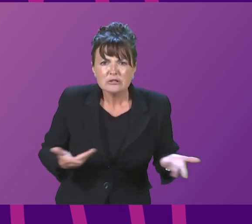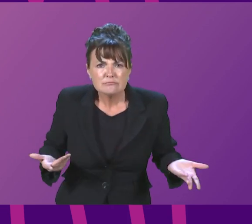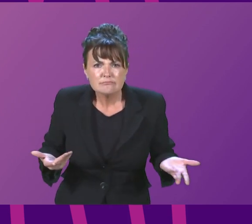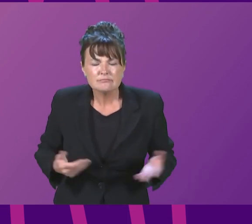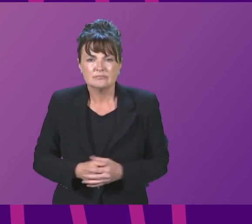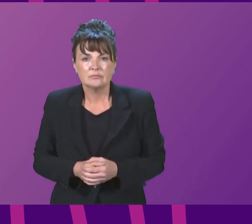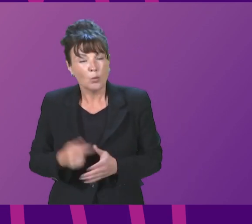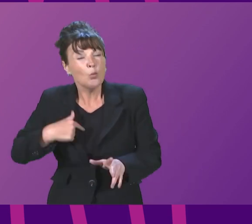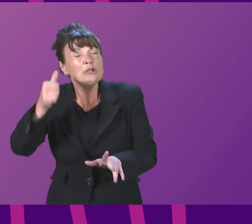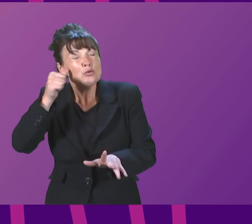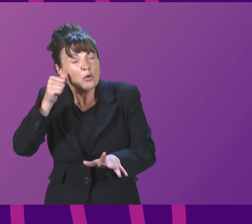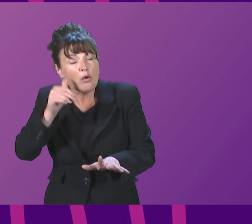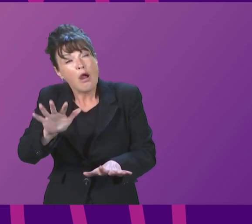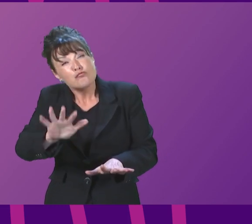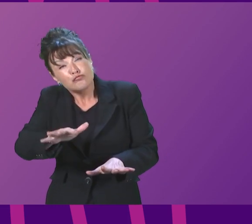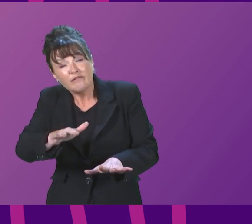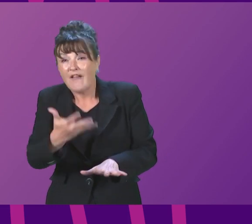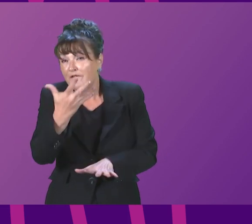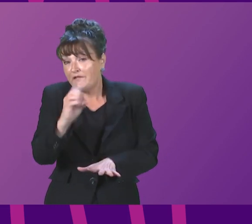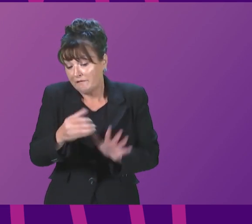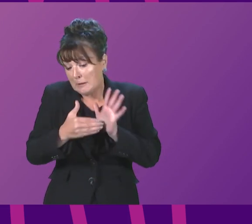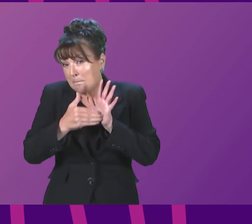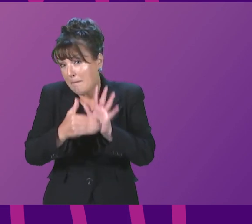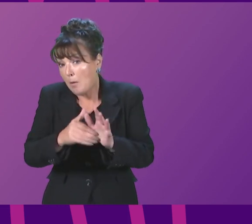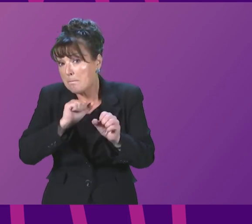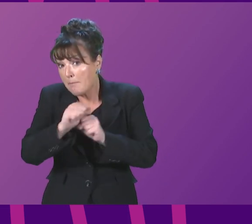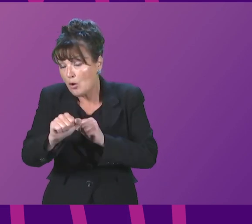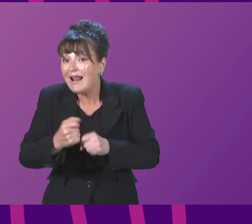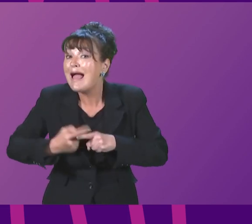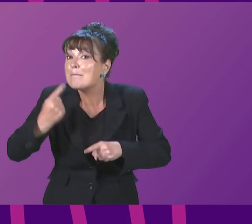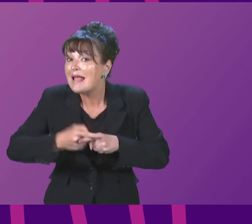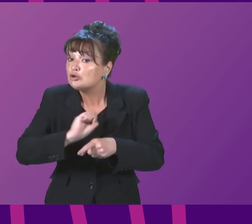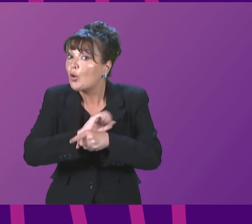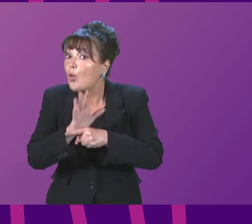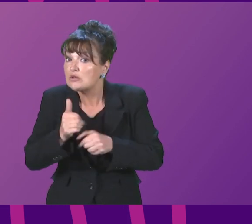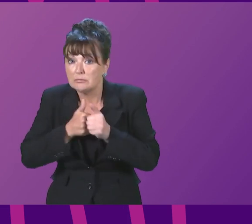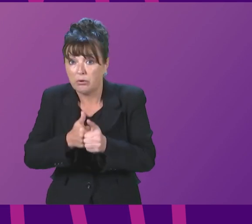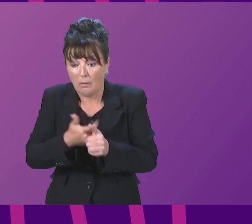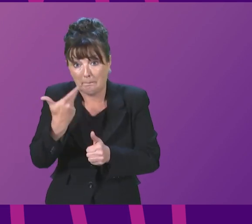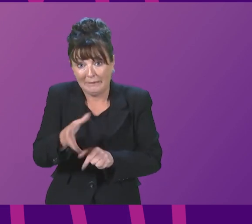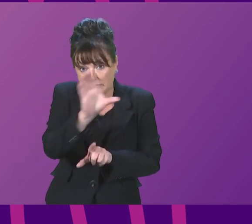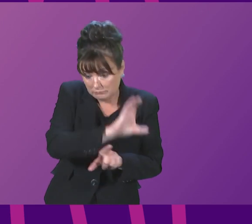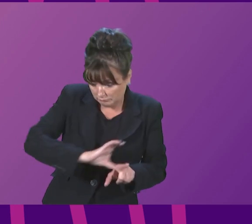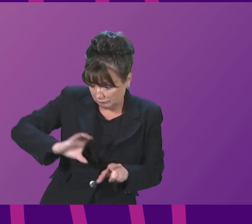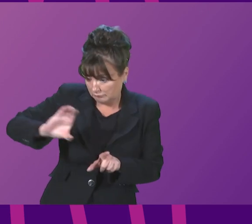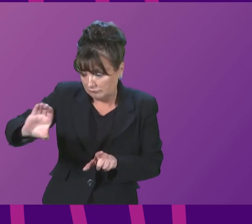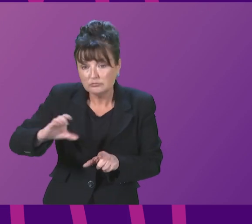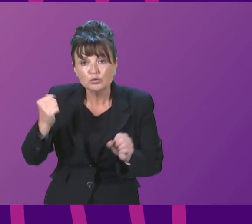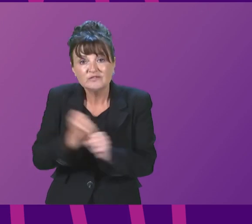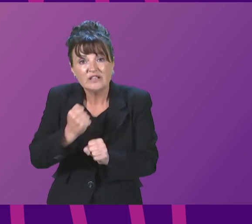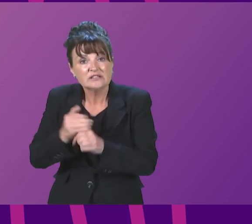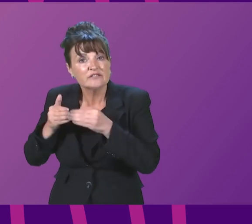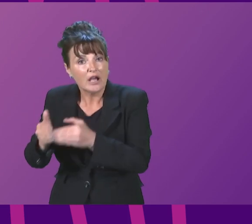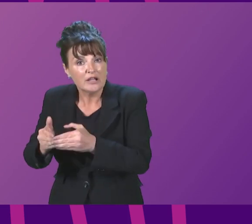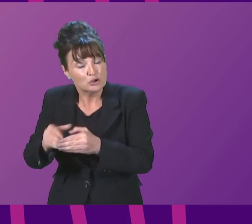nearly £50 million of emergency Covid support went to fix these ferries instead of going to the businesses who needed